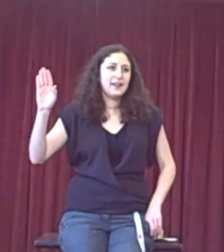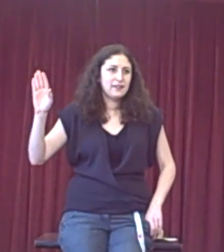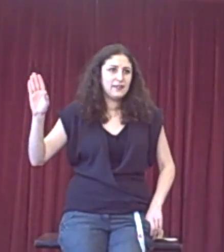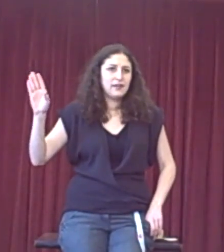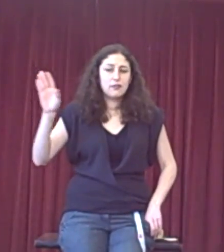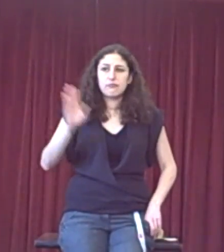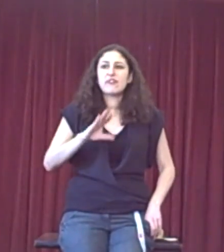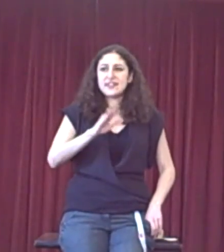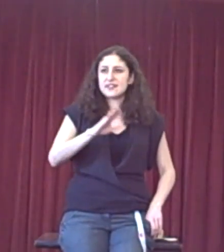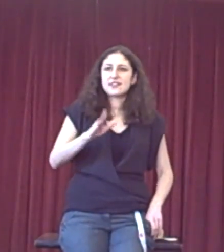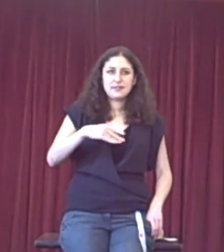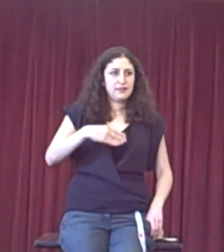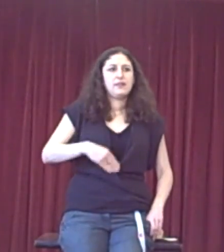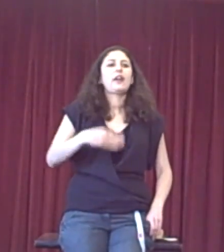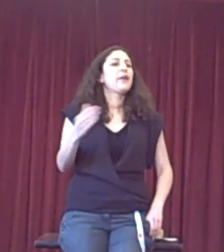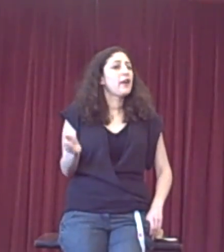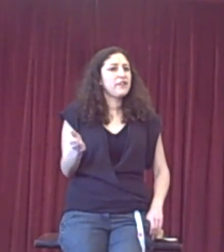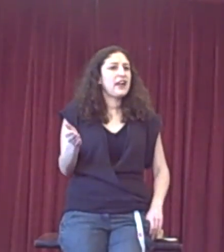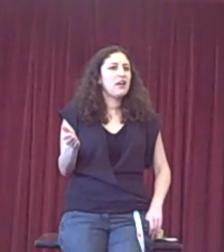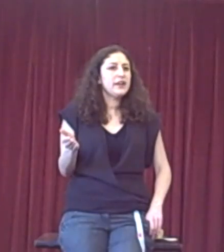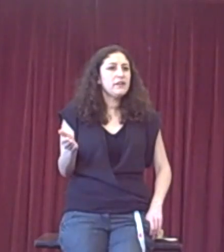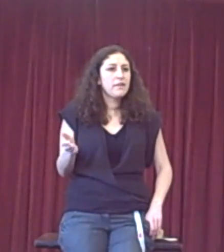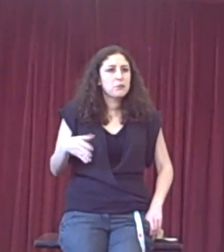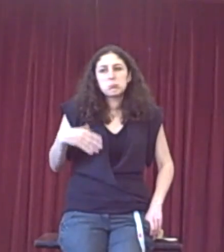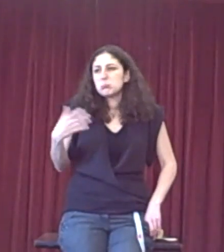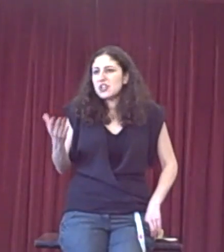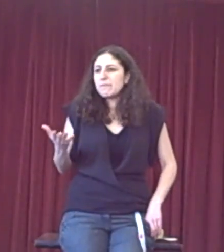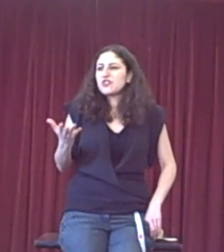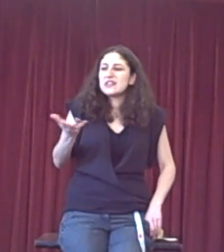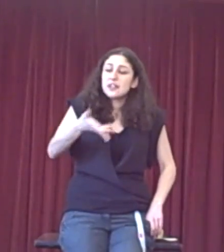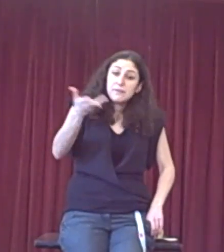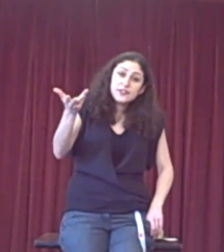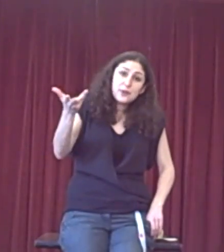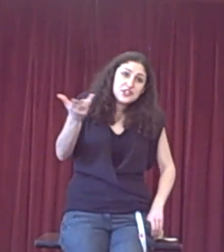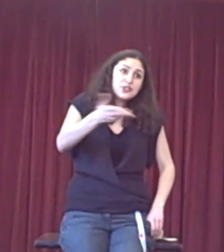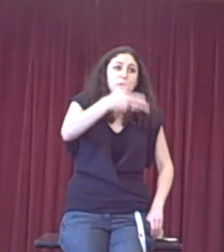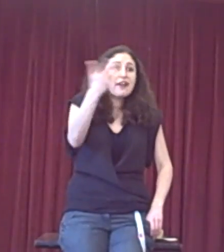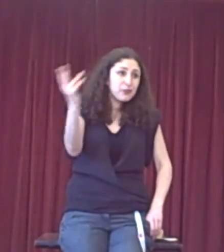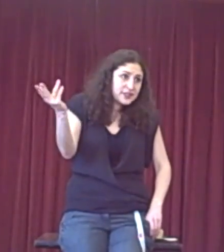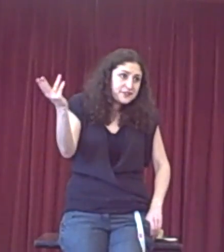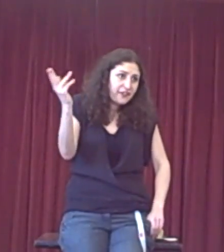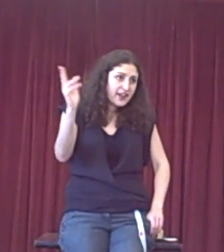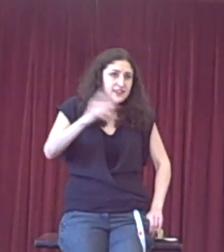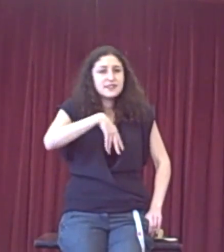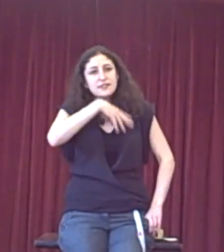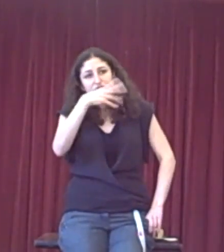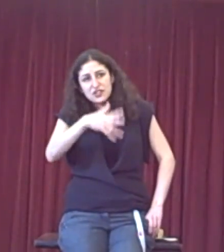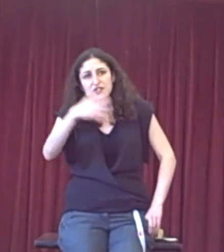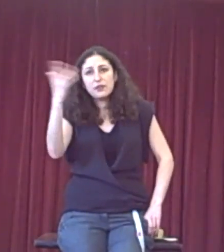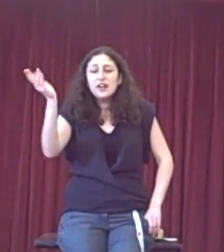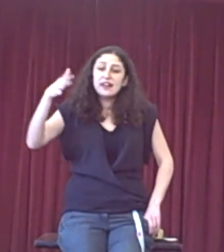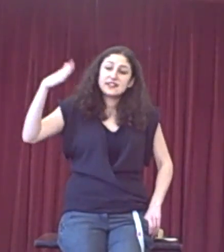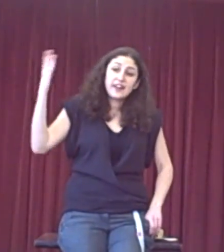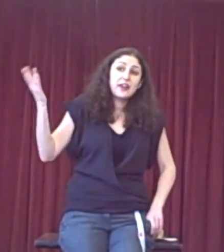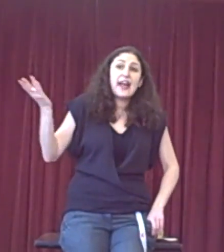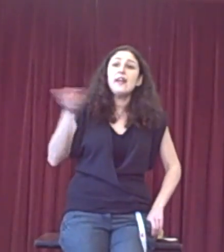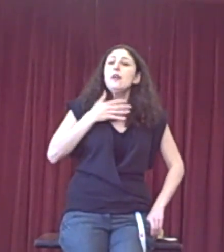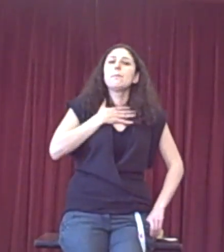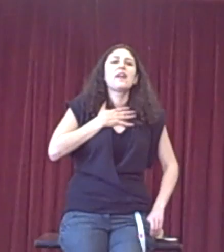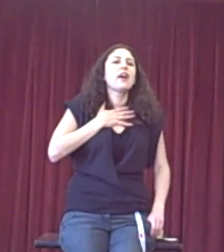risks going over that line. In some situations, when everyone's friends and the judge know, it's like, okay, but, like,